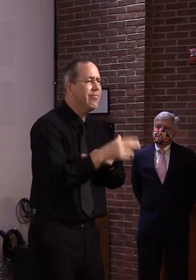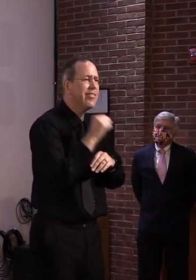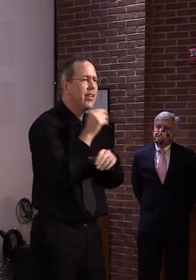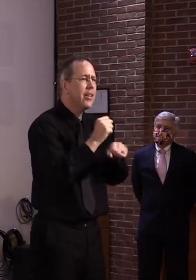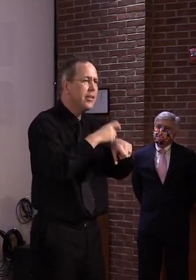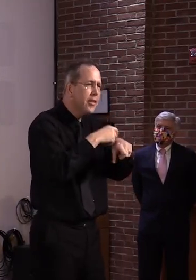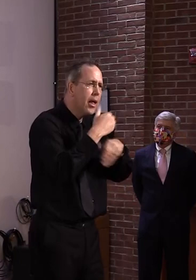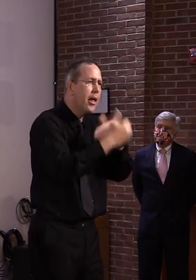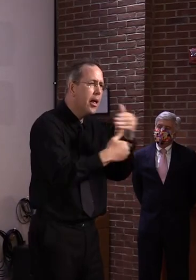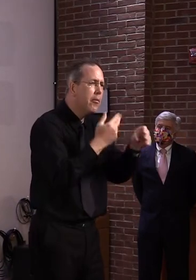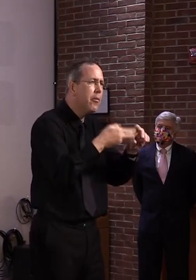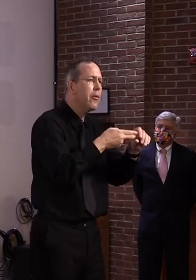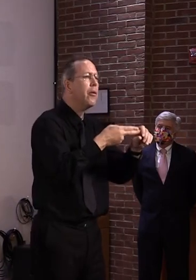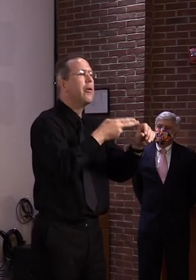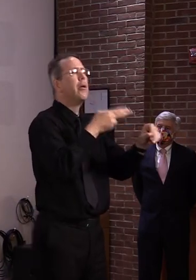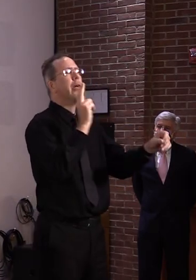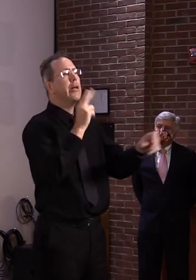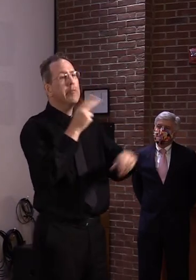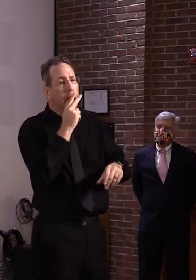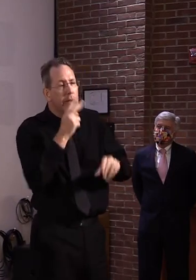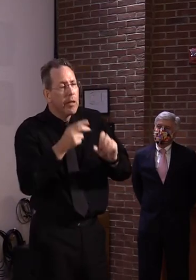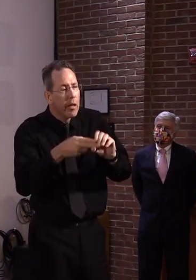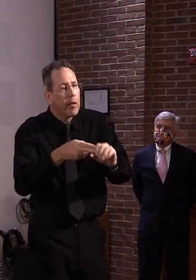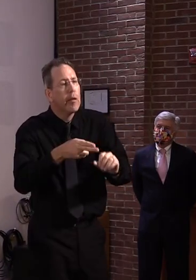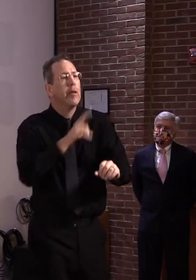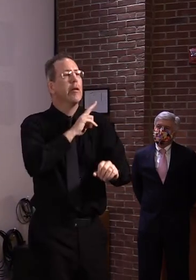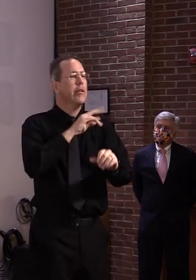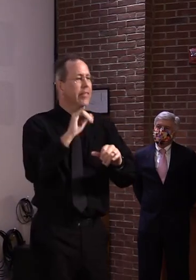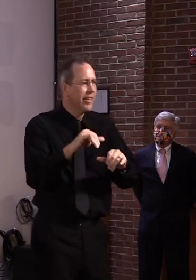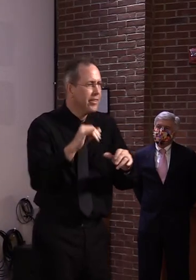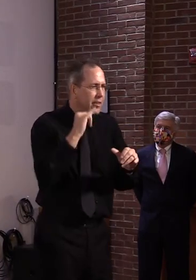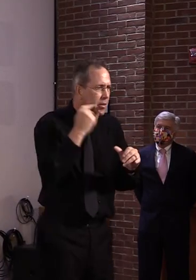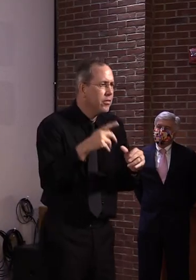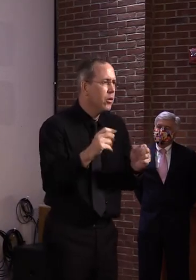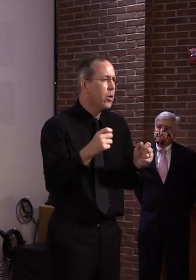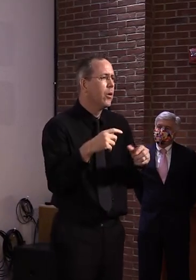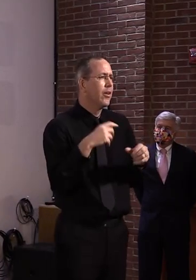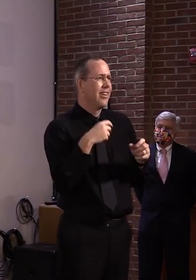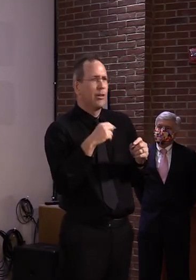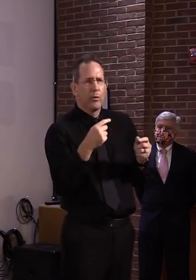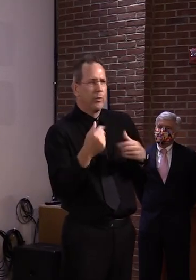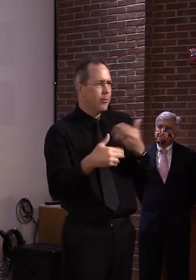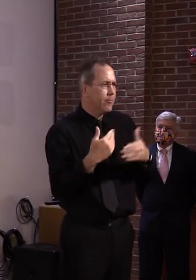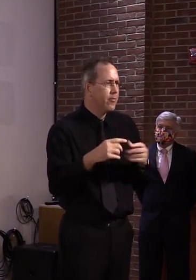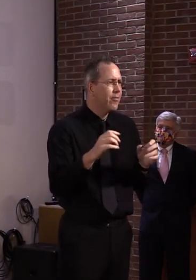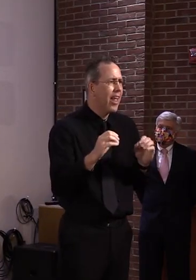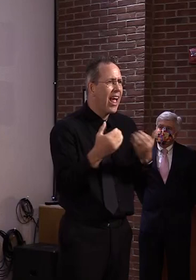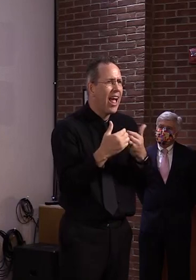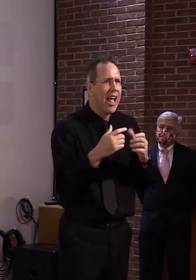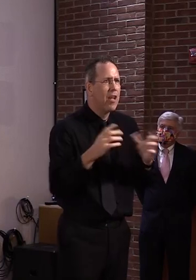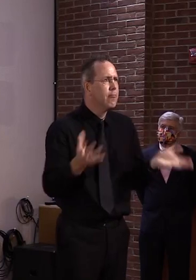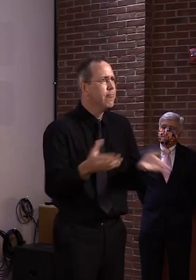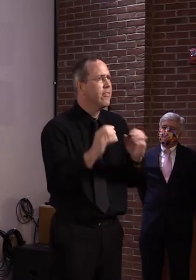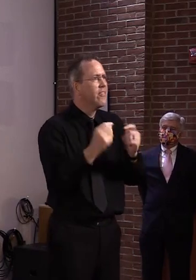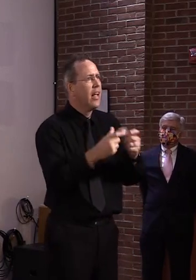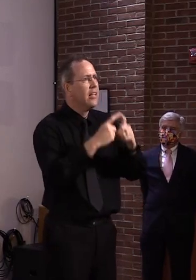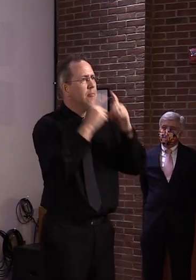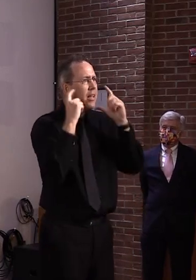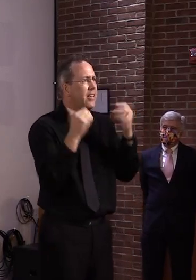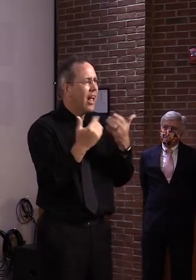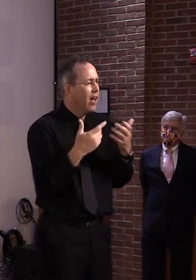in the next two days if you don't change them. And you often have months or weeks or sometimes years